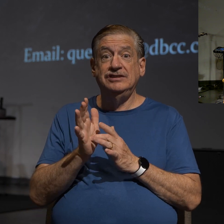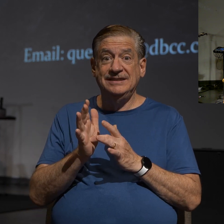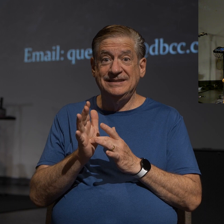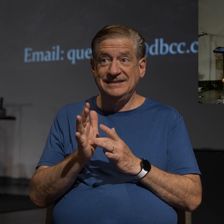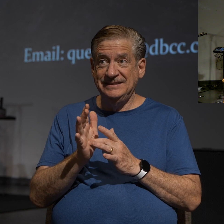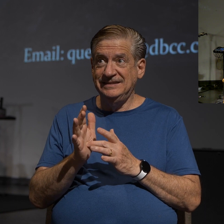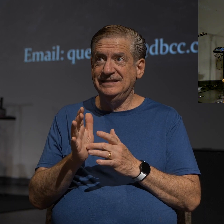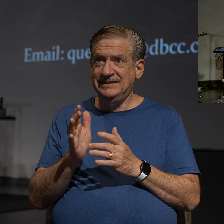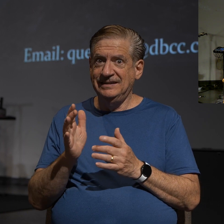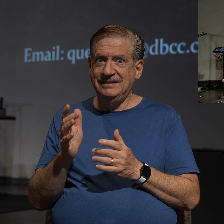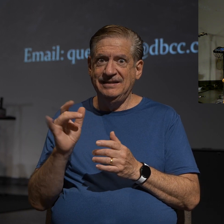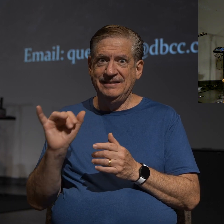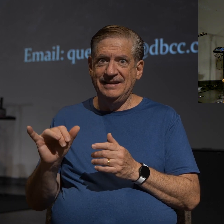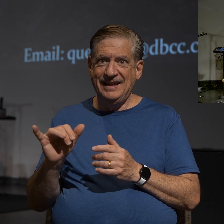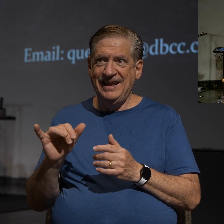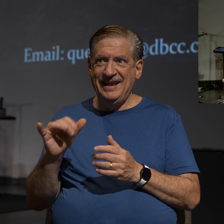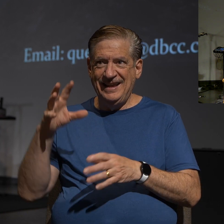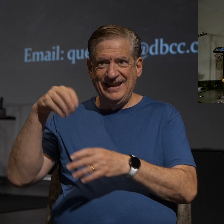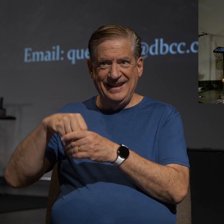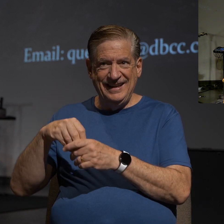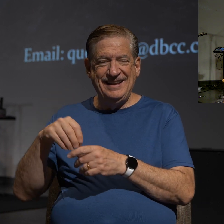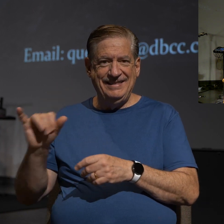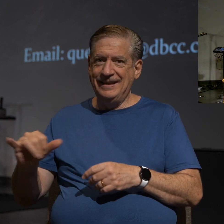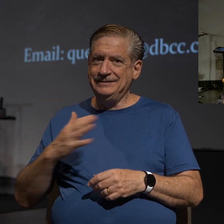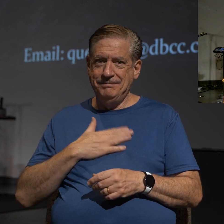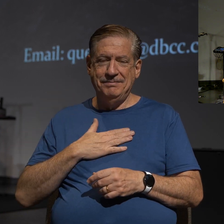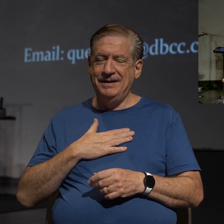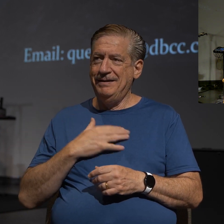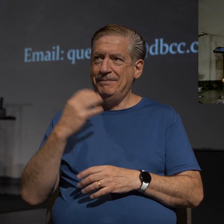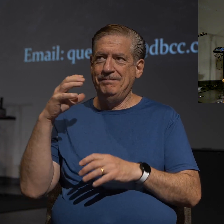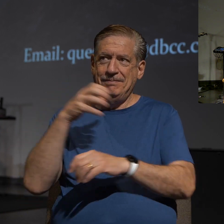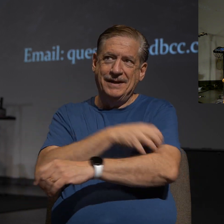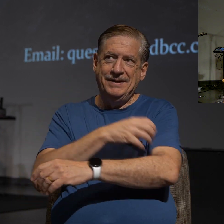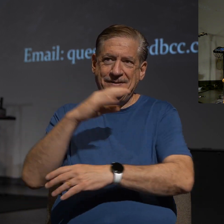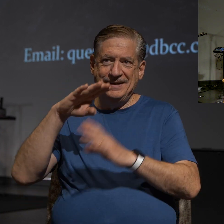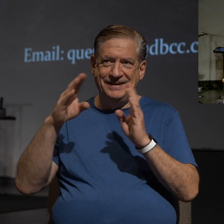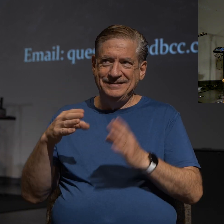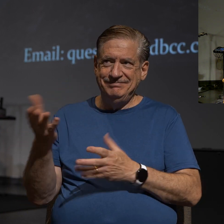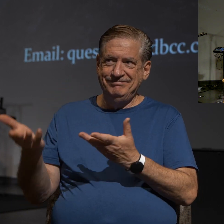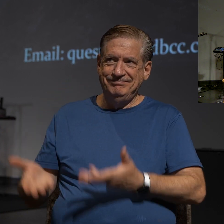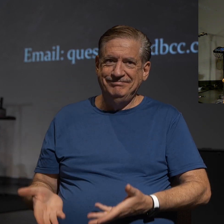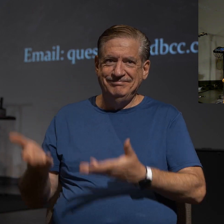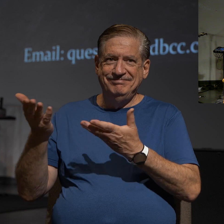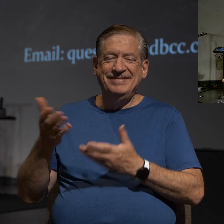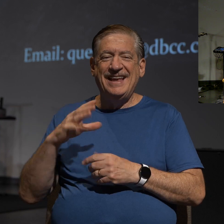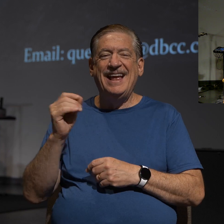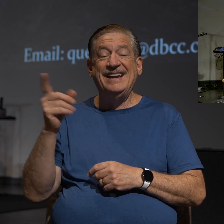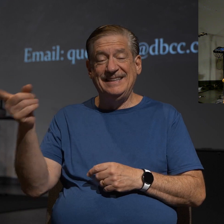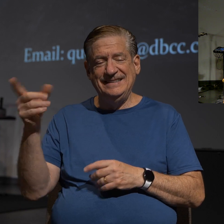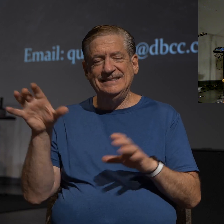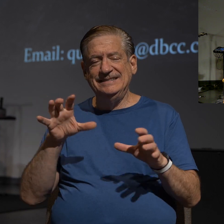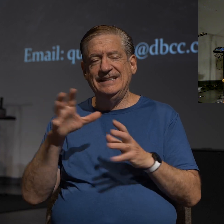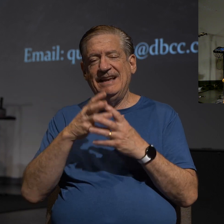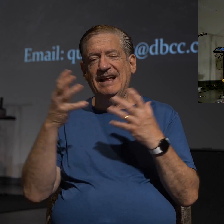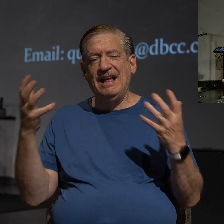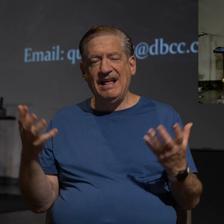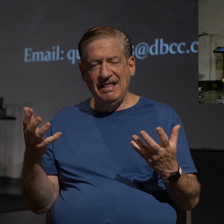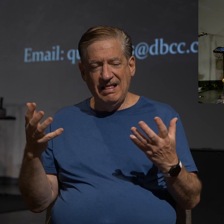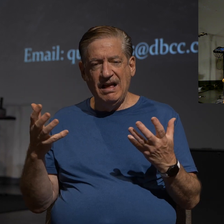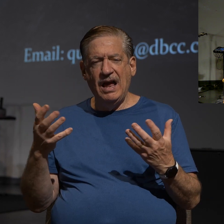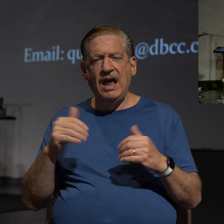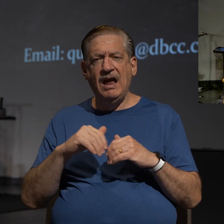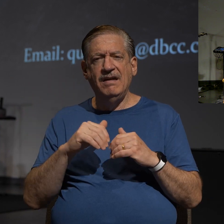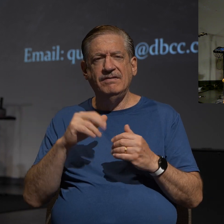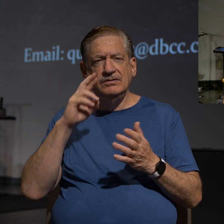stuff, that is my wheelhouse right there. And Ryan has an organization that does a lot of research on how religion is